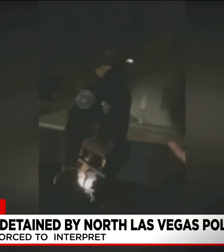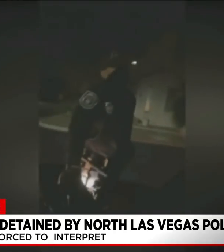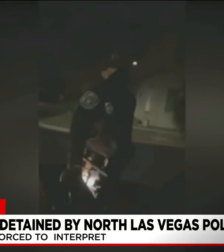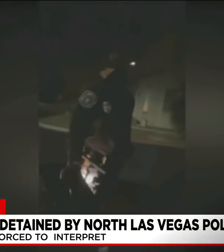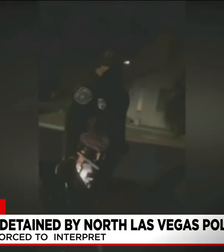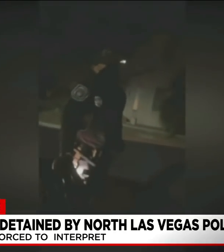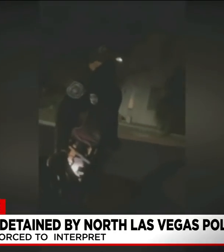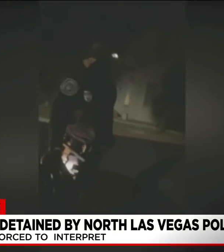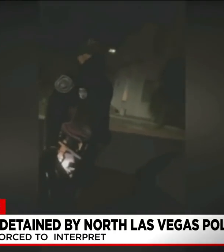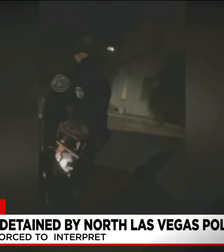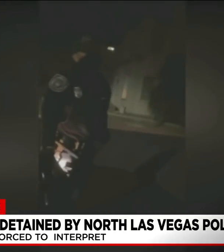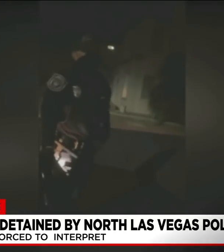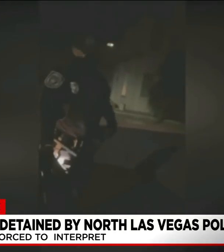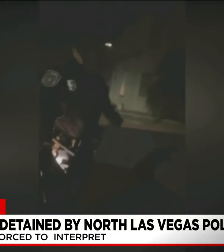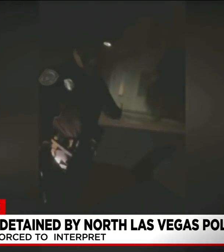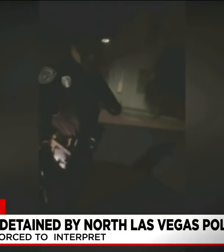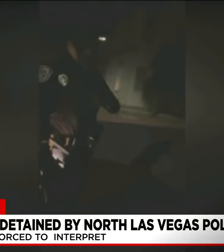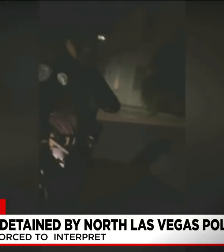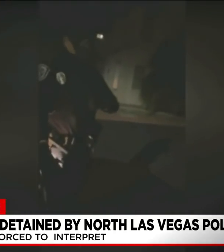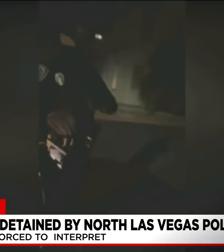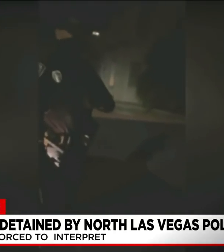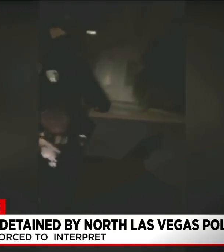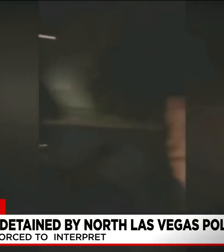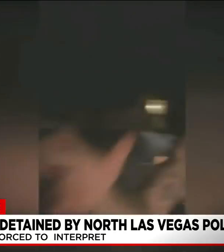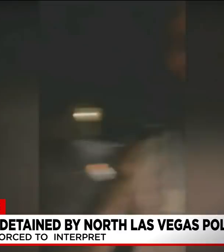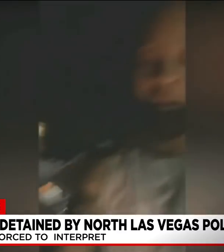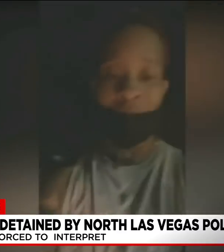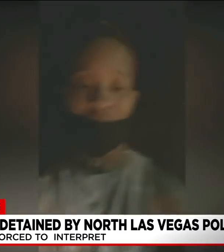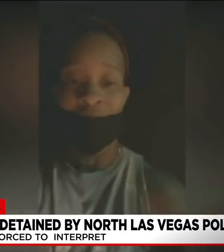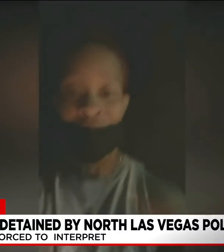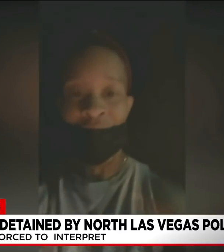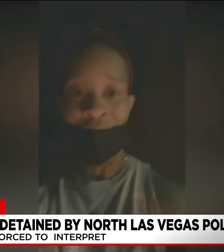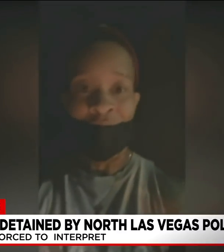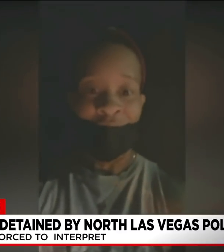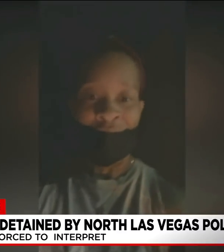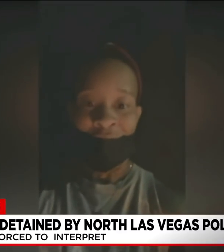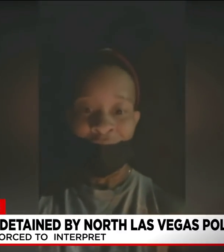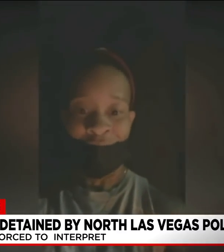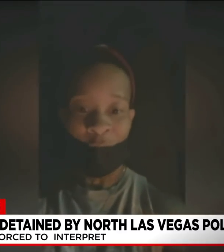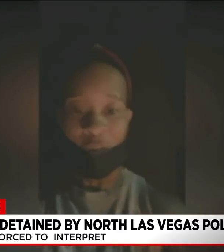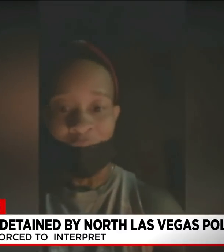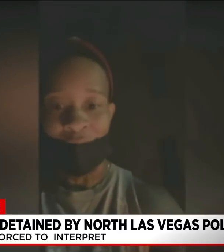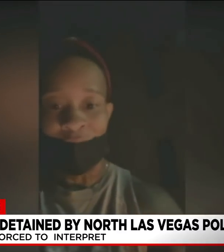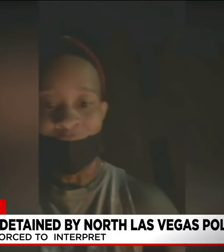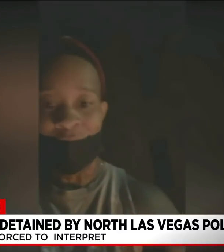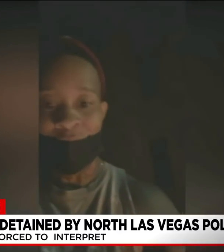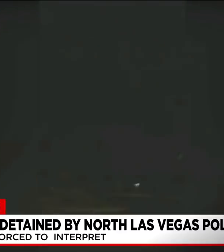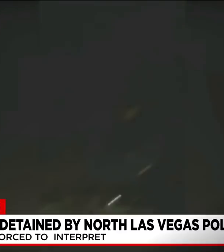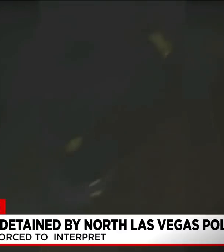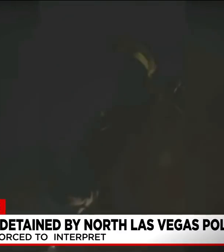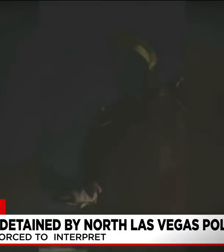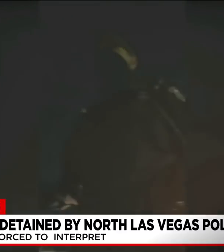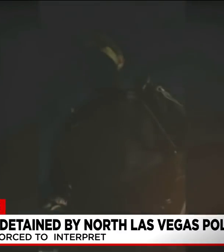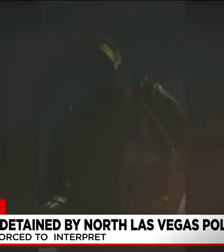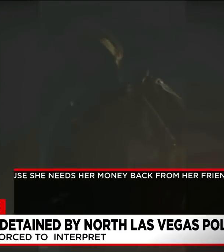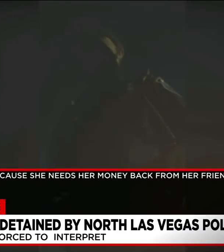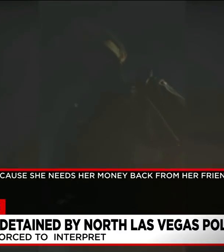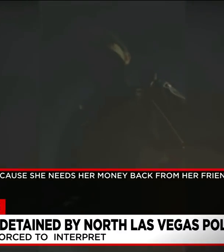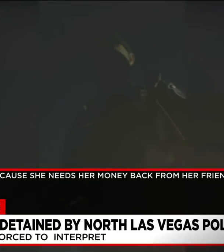Dre says she was in the area near Decatur and Ann Road to get rent money back after moving out early. But the landlord called police.